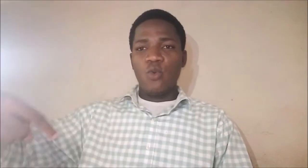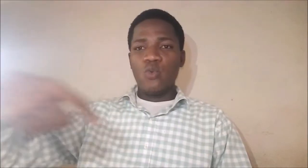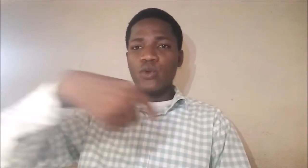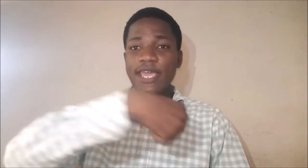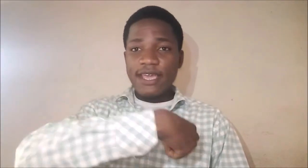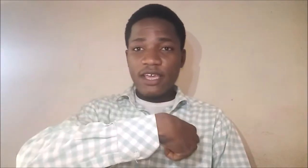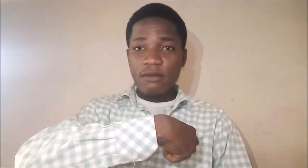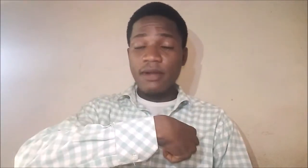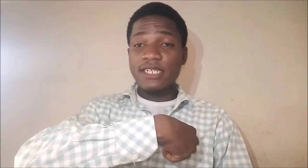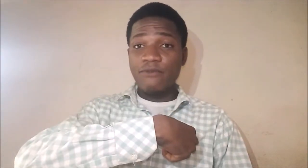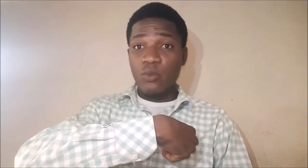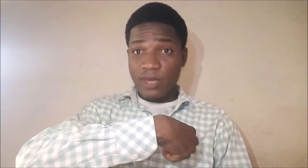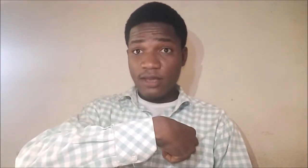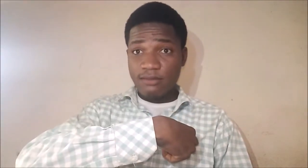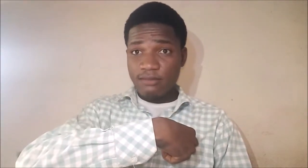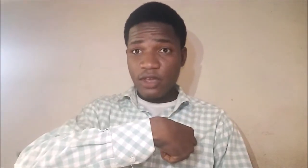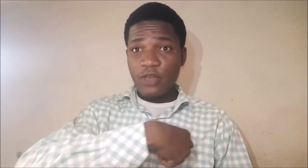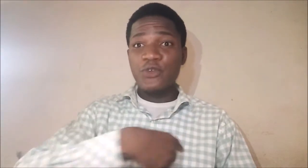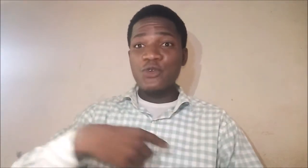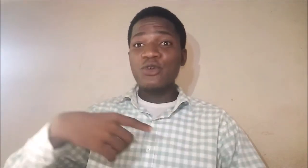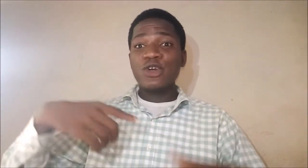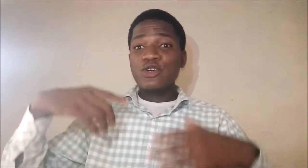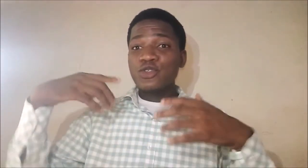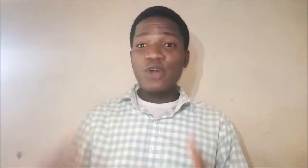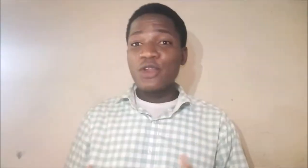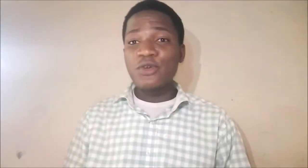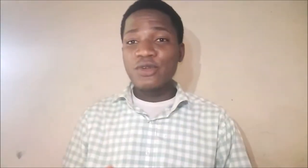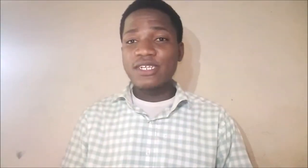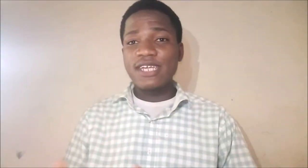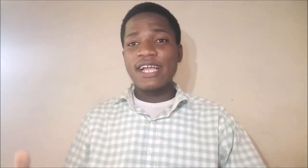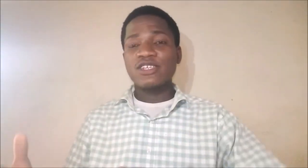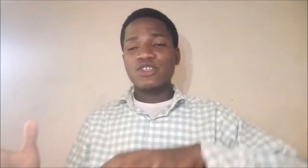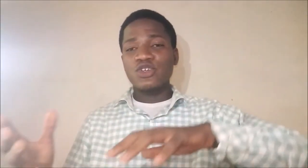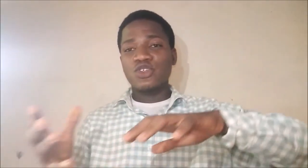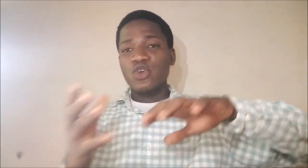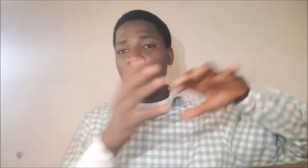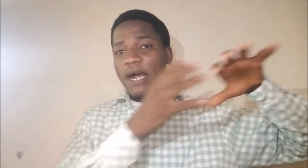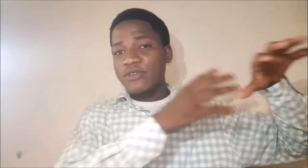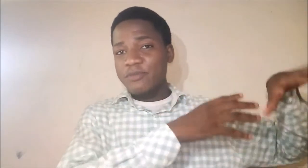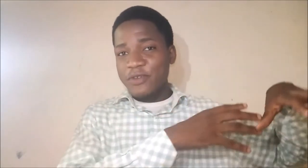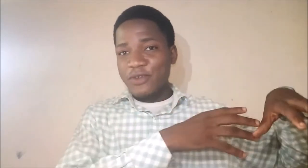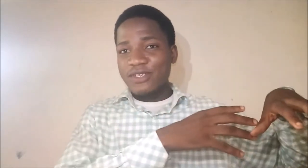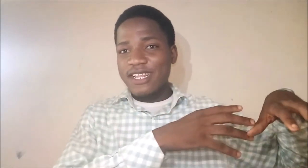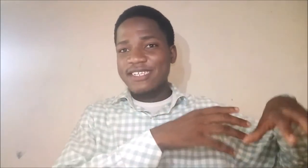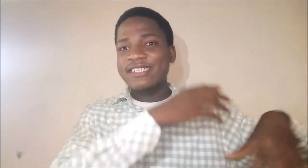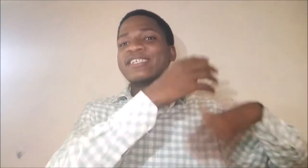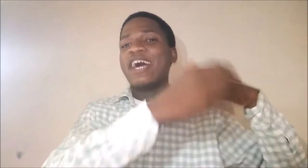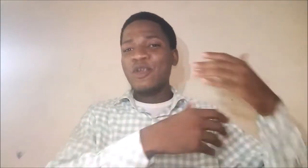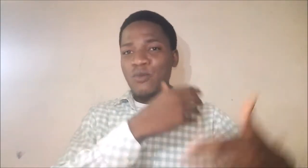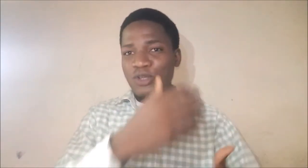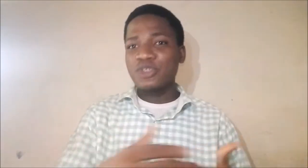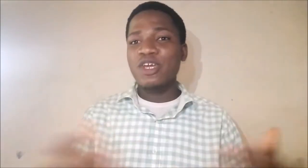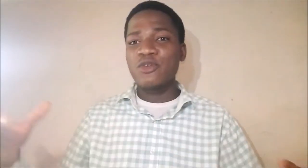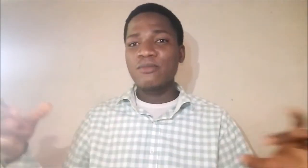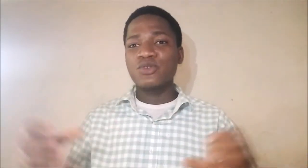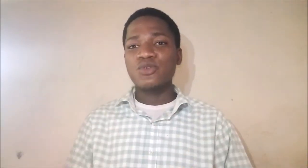We, the for we. If you do not know the signs, just go back to the previous lessons and rewatch it. Are you able to